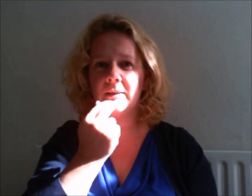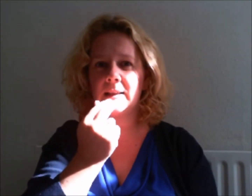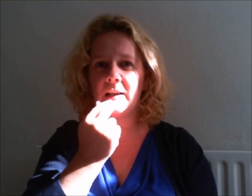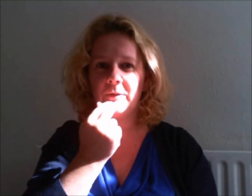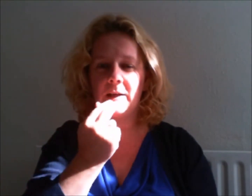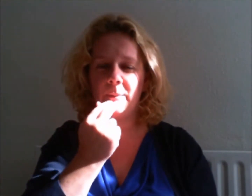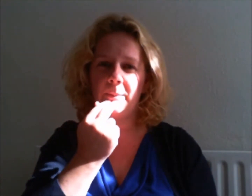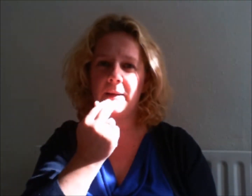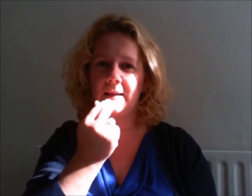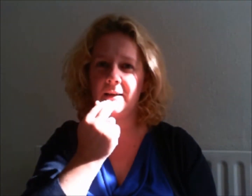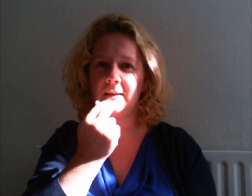successful in my business.